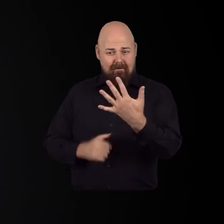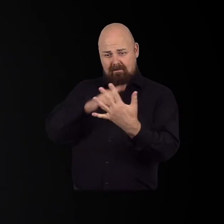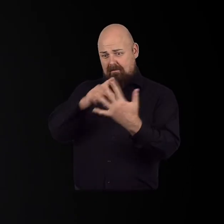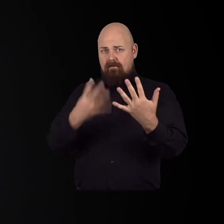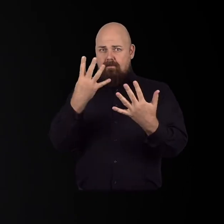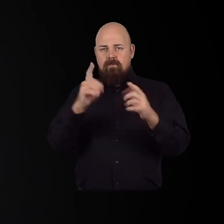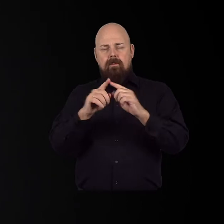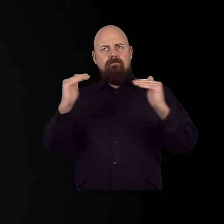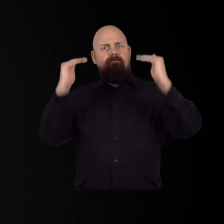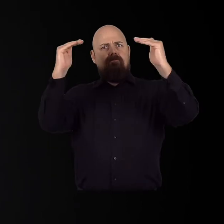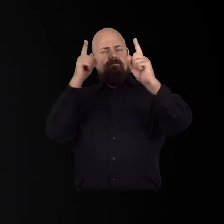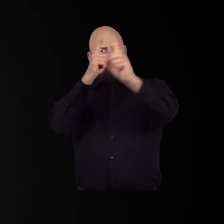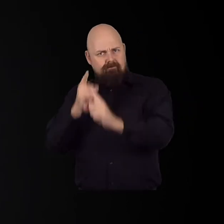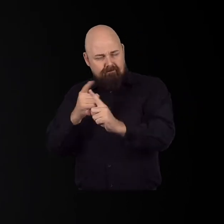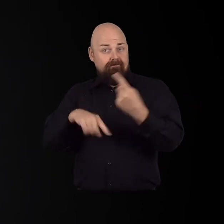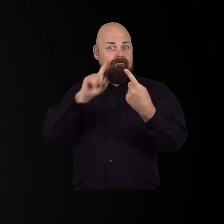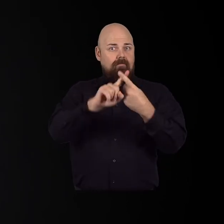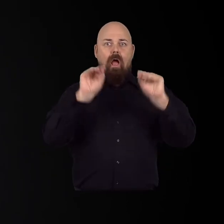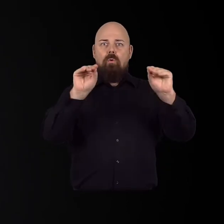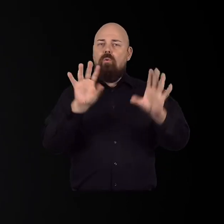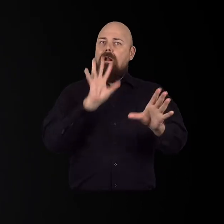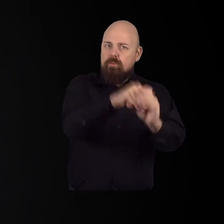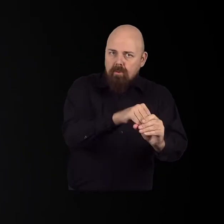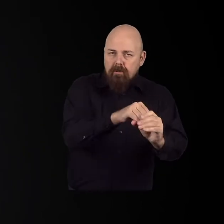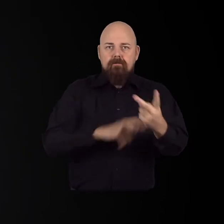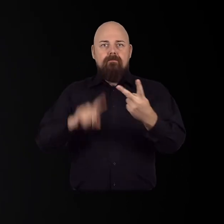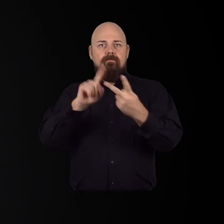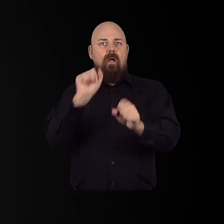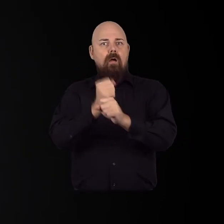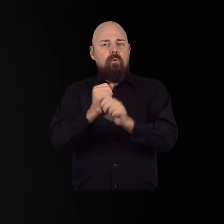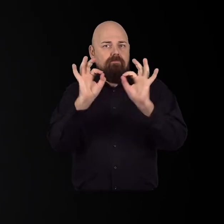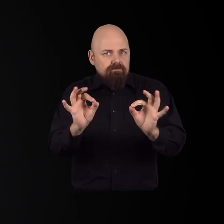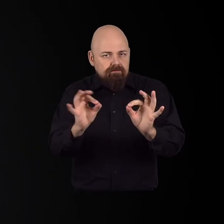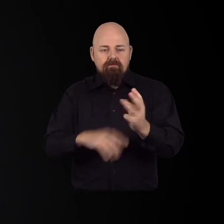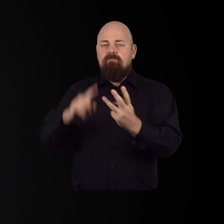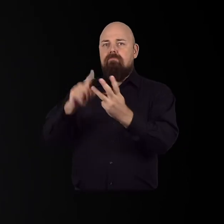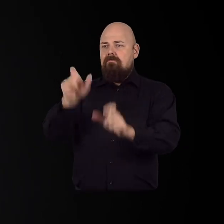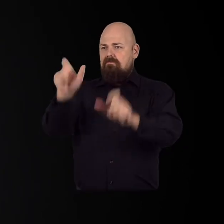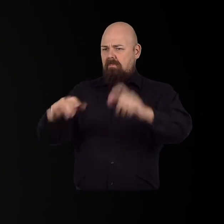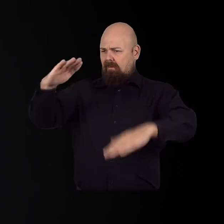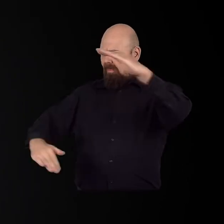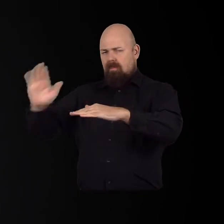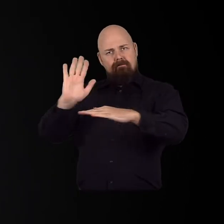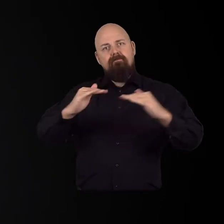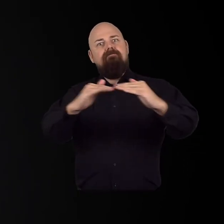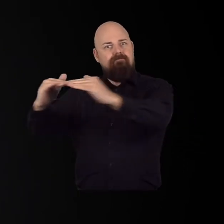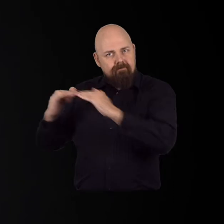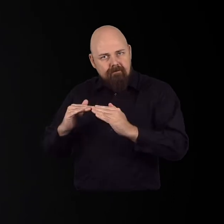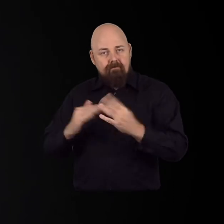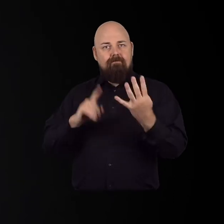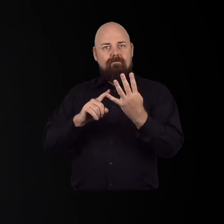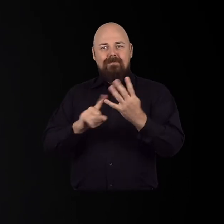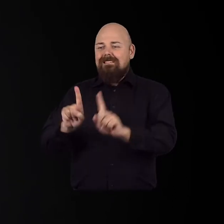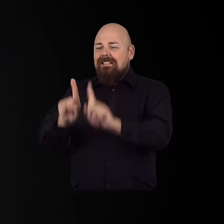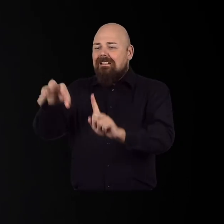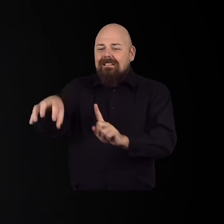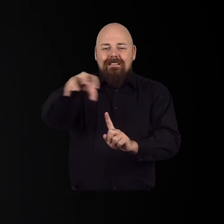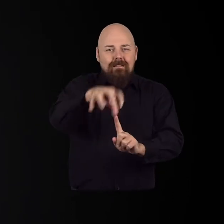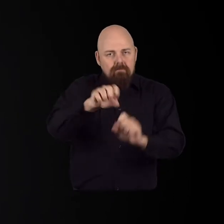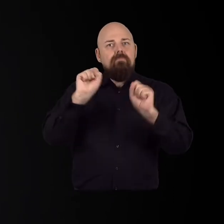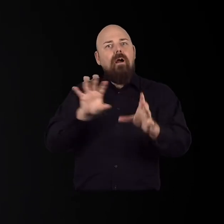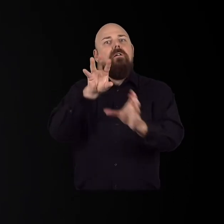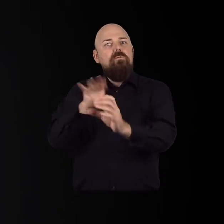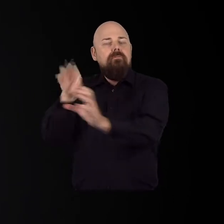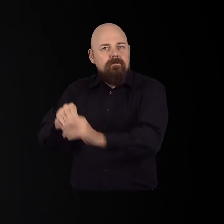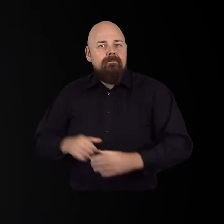SDGs. Four of them are thematic, inclusive education, employment, reducing inequalities and